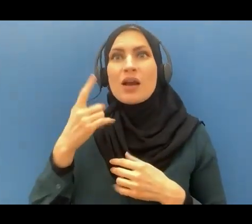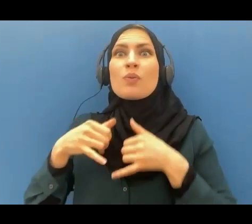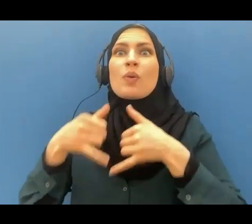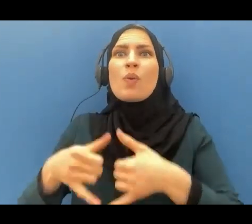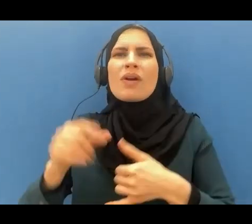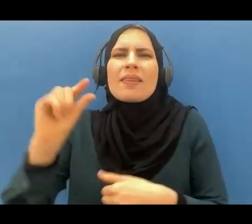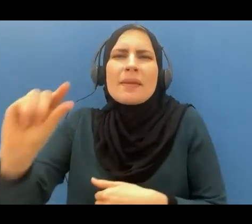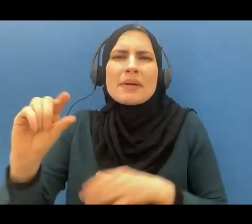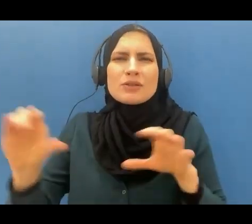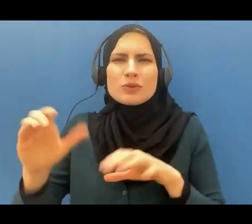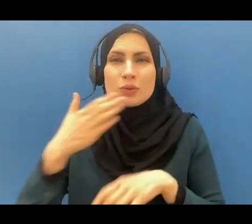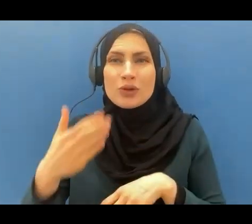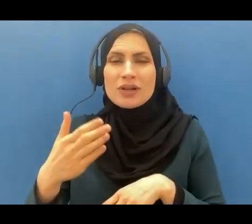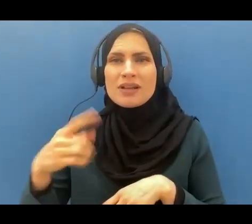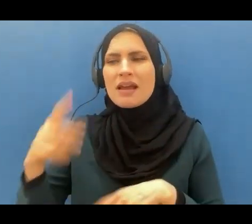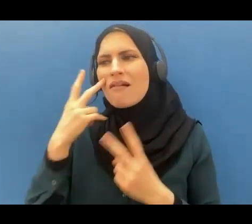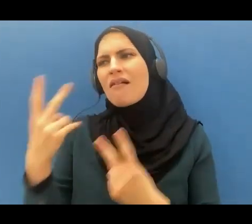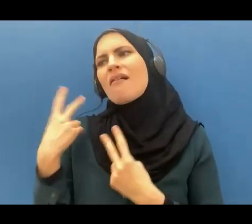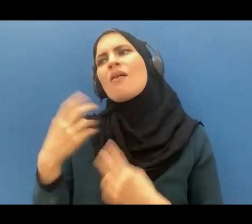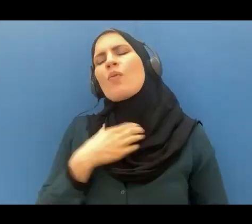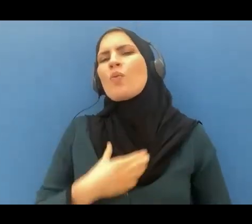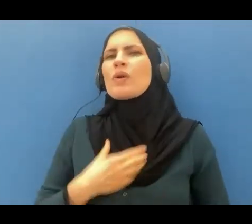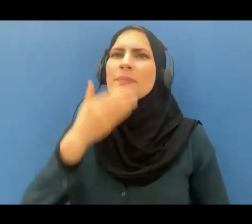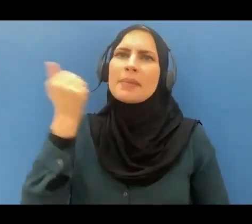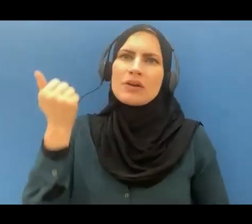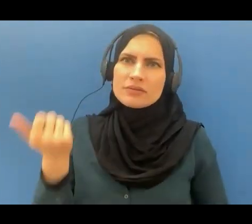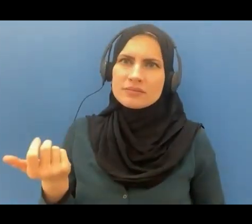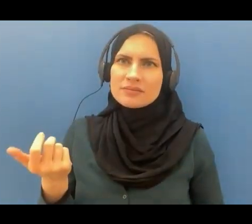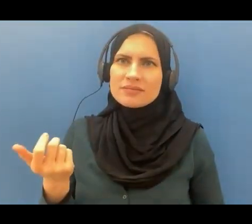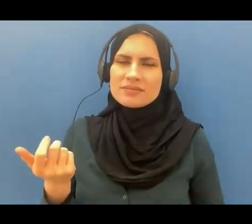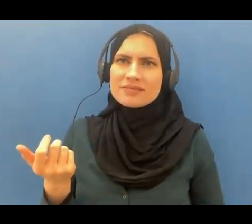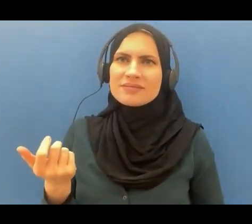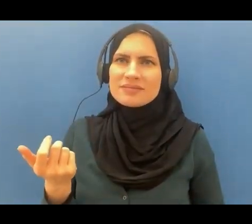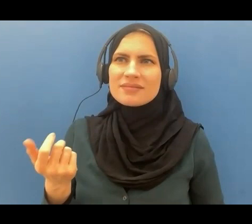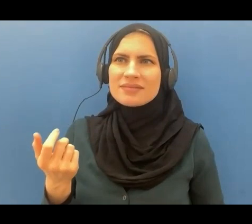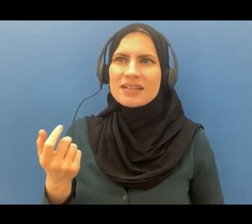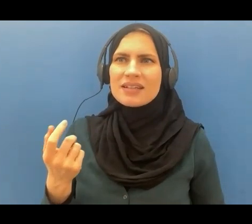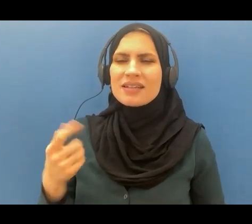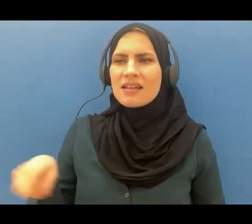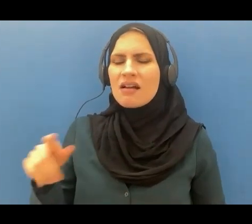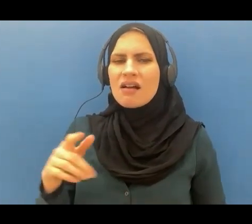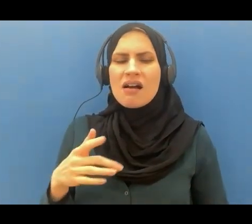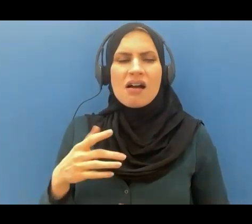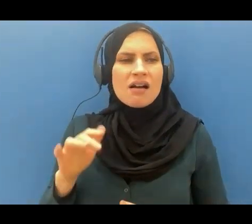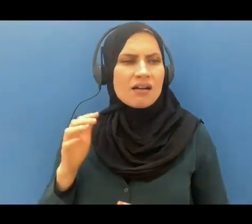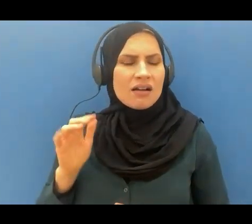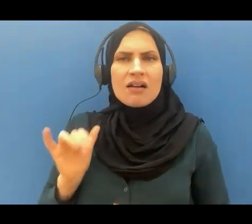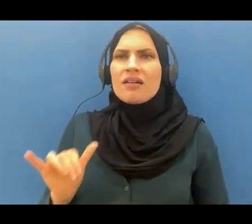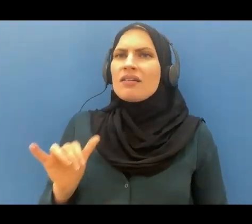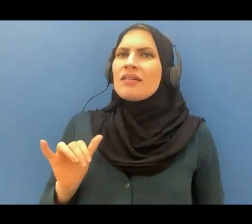and the great reward they get for it they would say I wish I had given ten